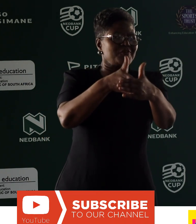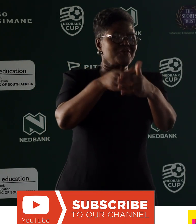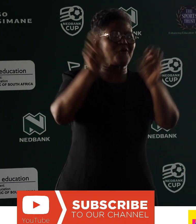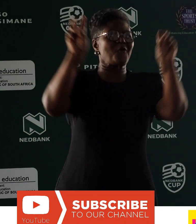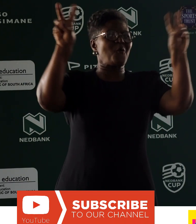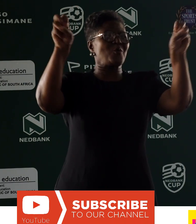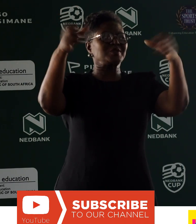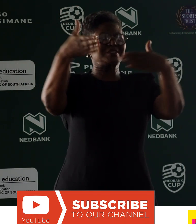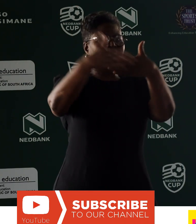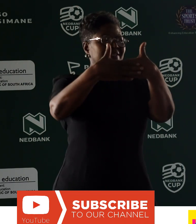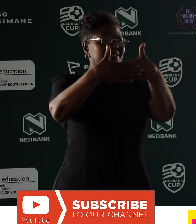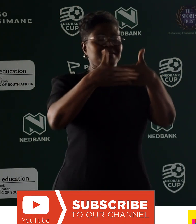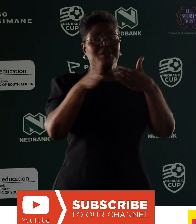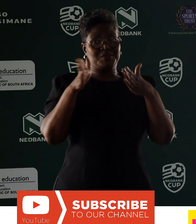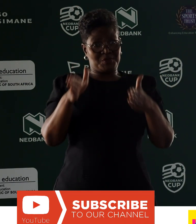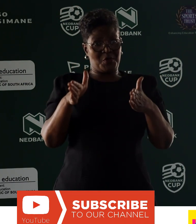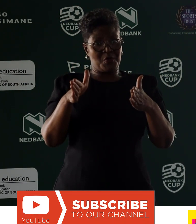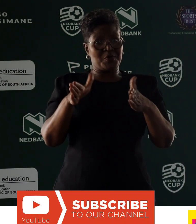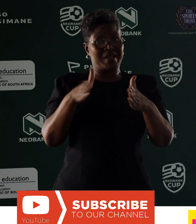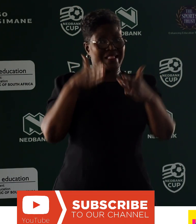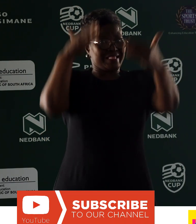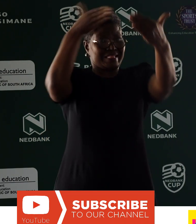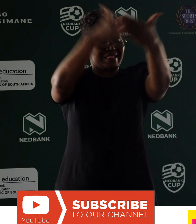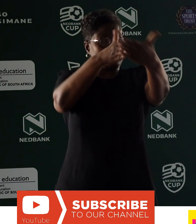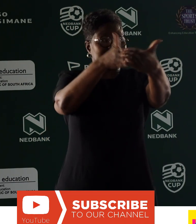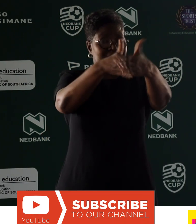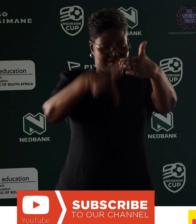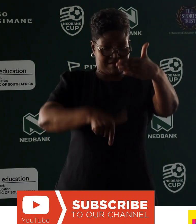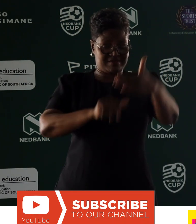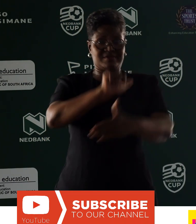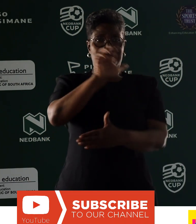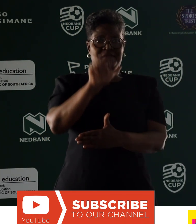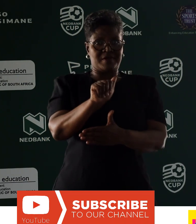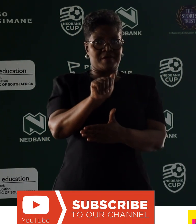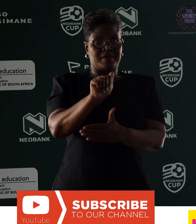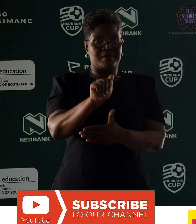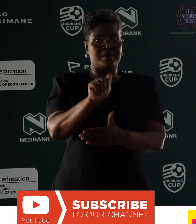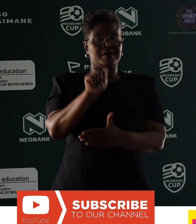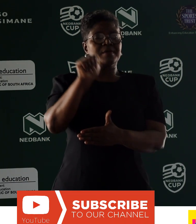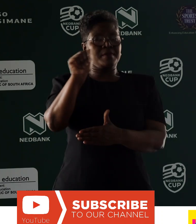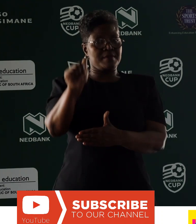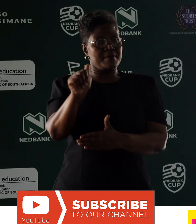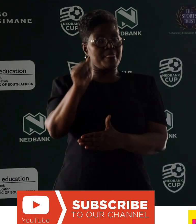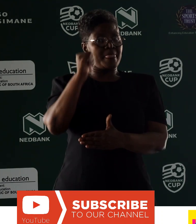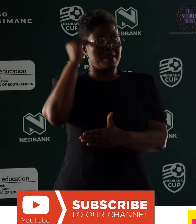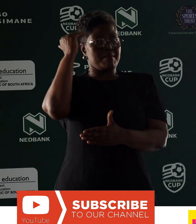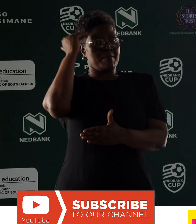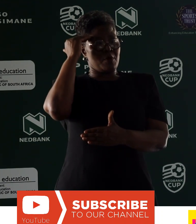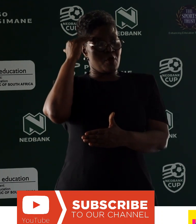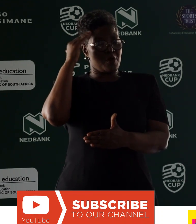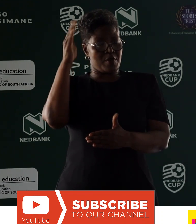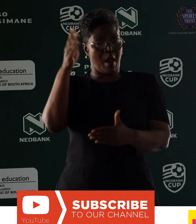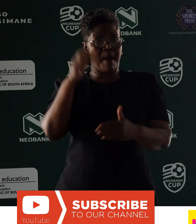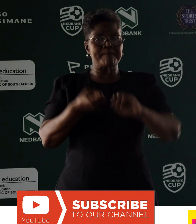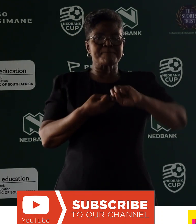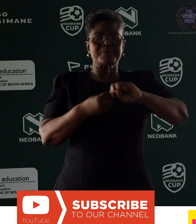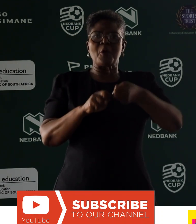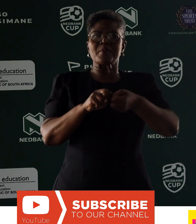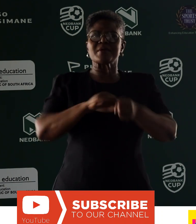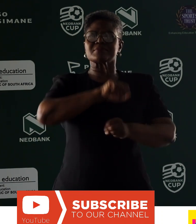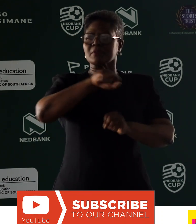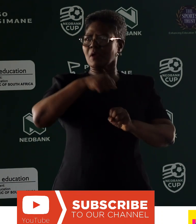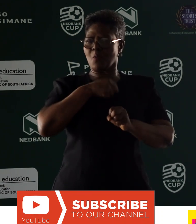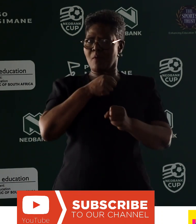Truly, we have a rendezvous in destiny as South Africans. We must have the maturity to face our problems realistically.